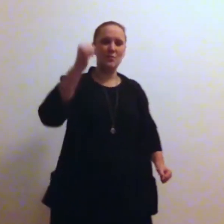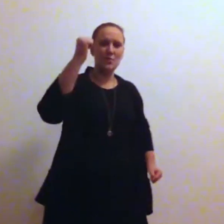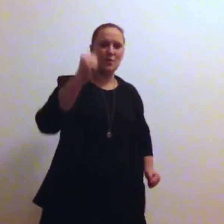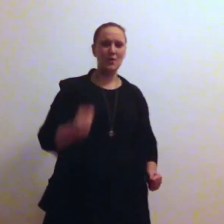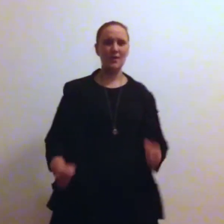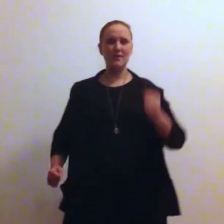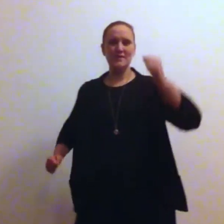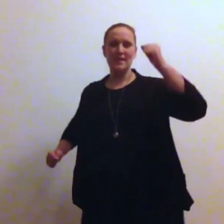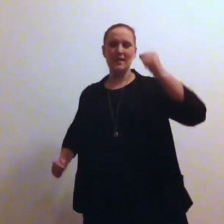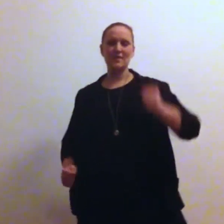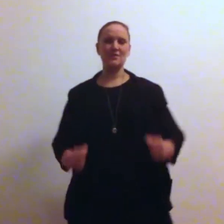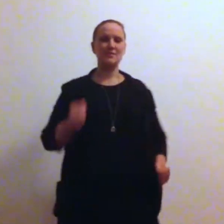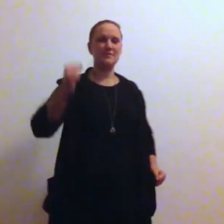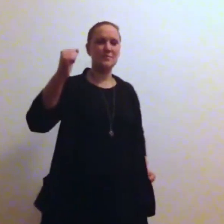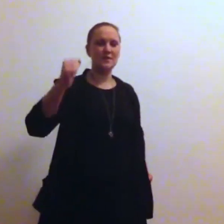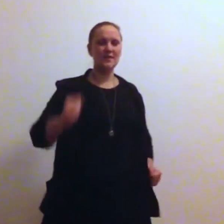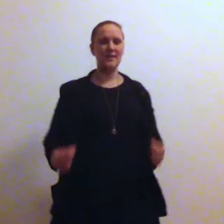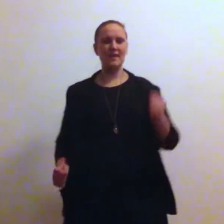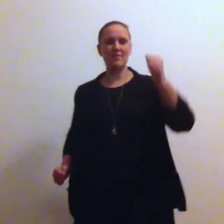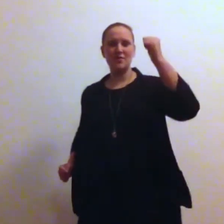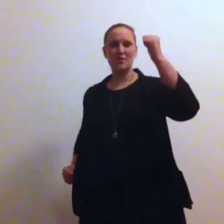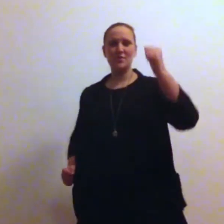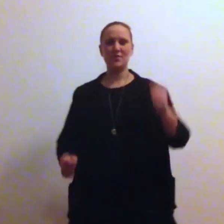walk down Chesbury Avenue.